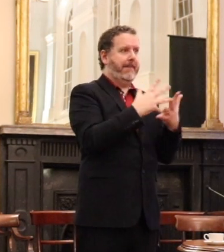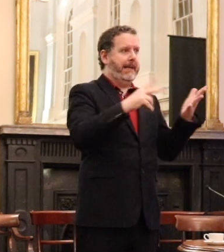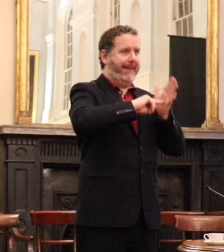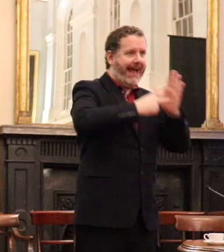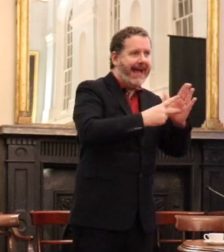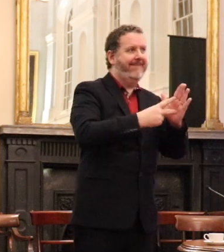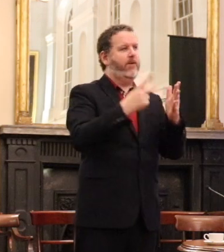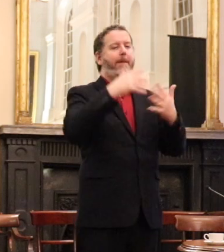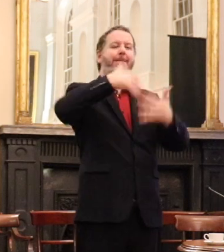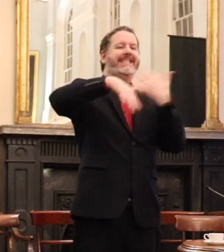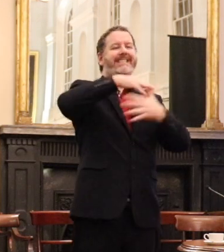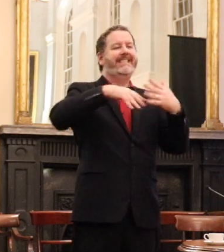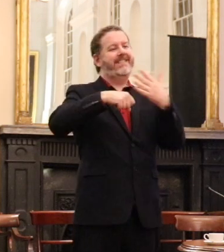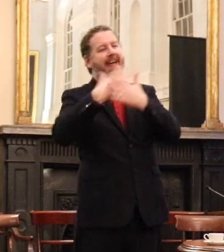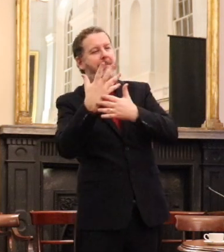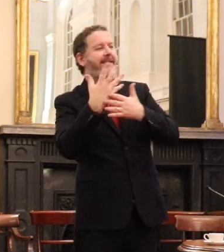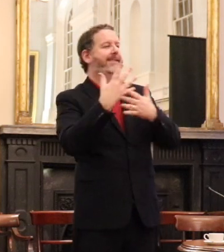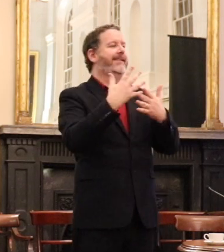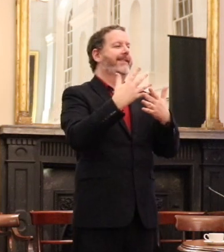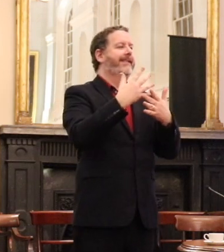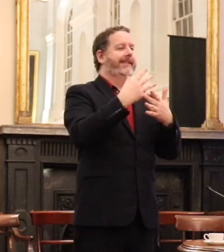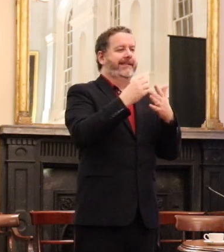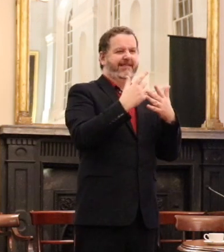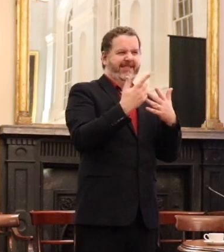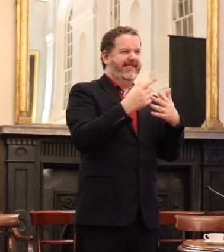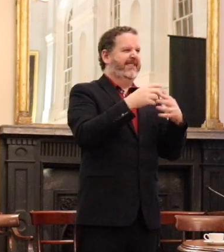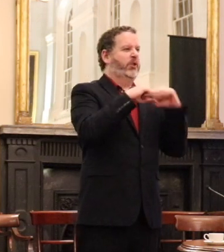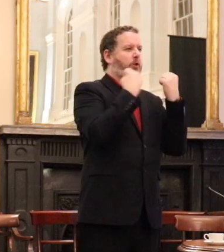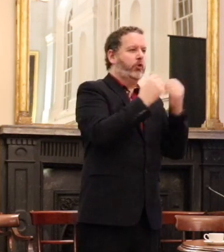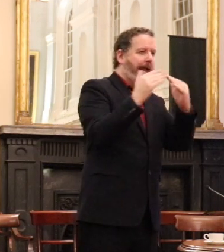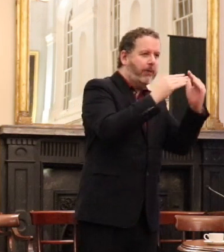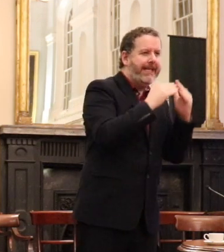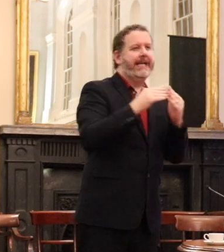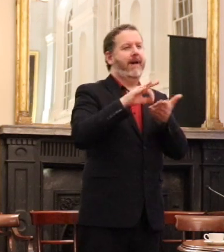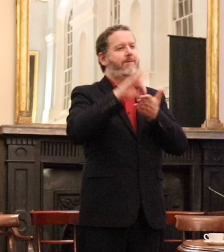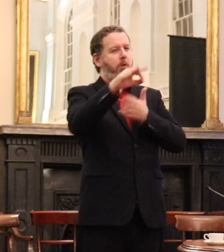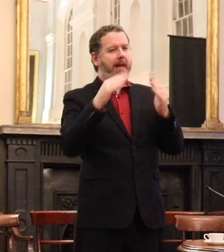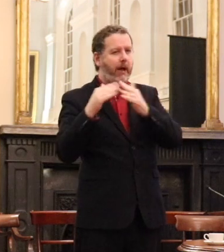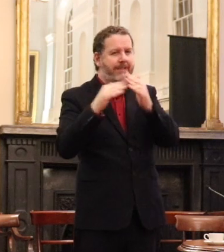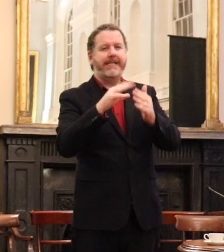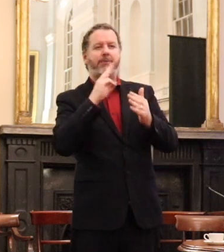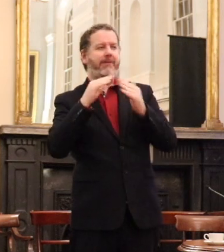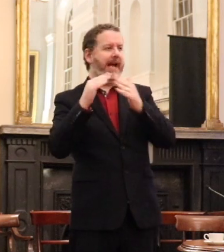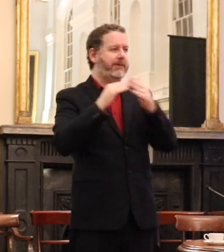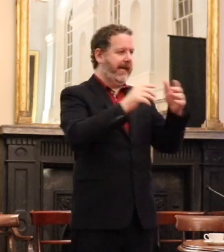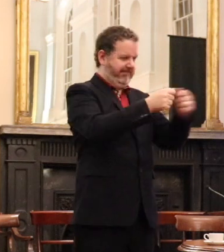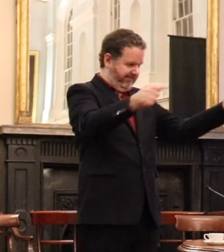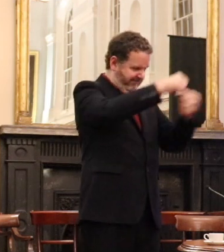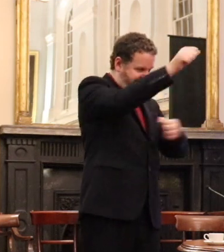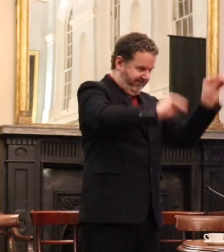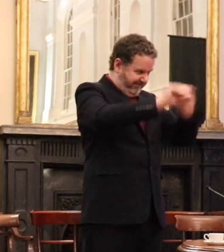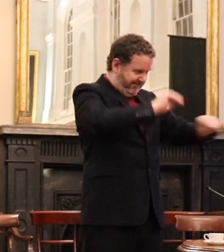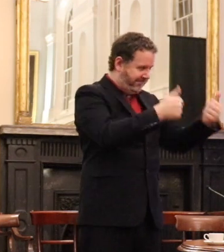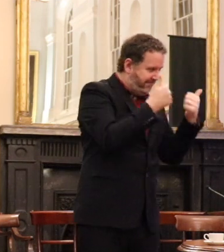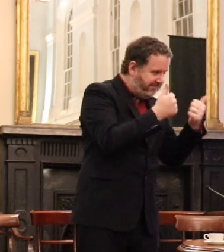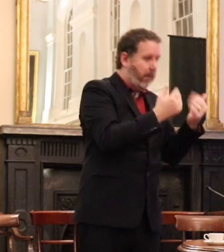regeneration of that site with social housing, affordable housing and private housing in a mix. We had a